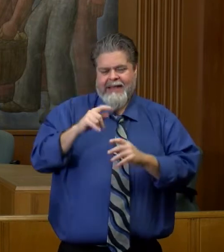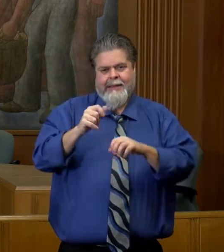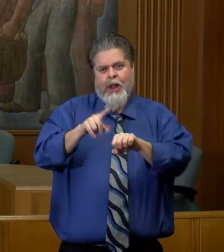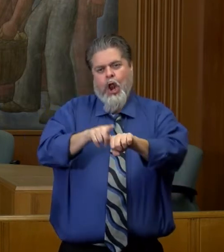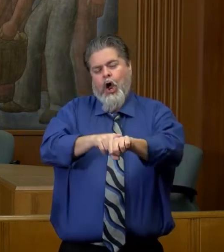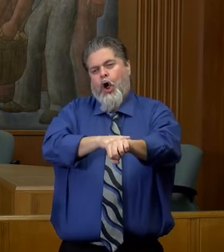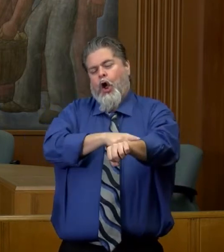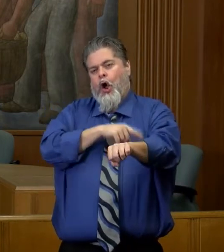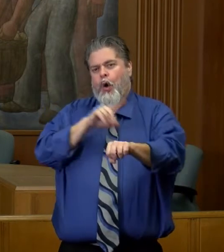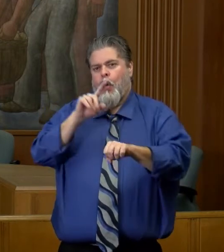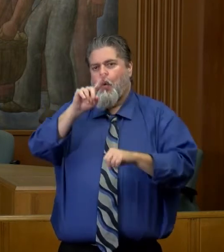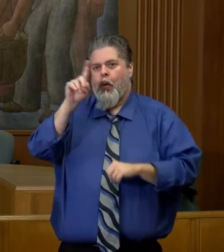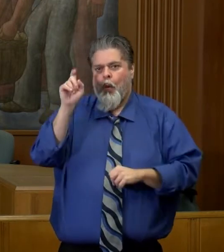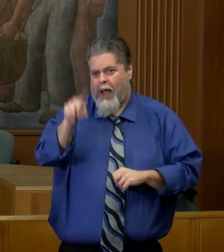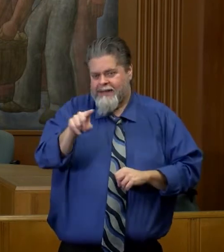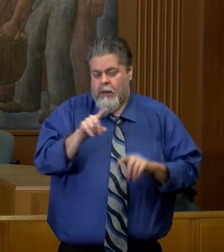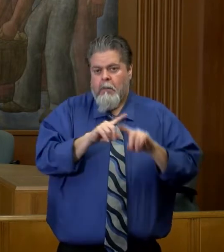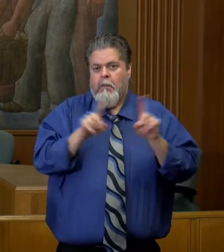-winded questions.